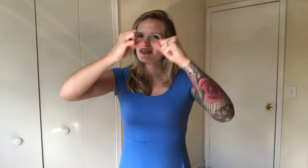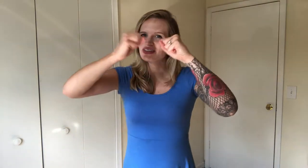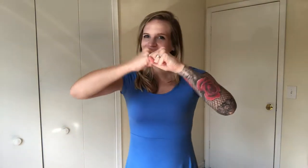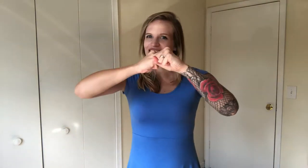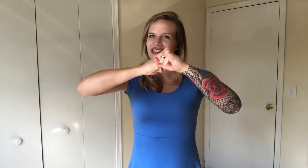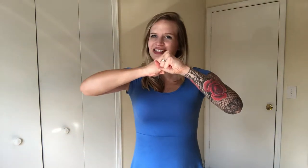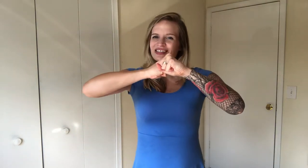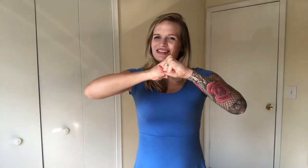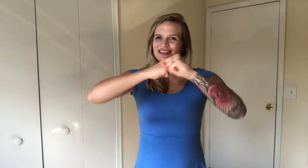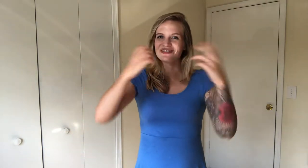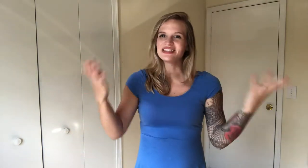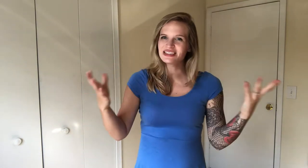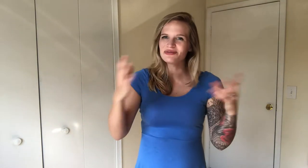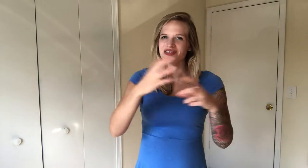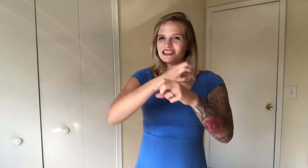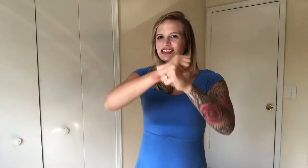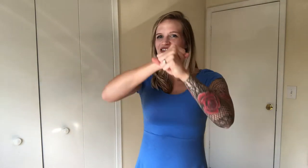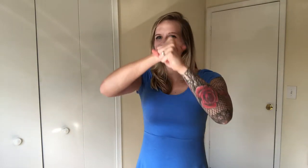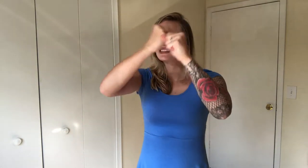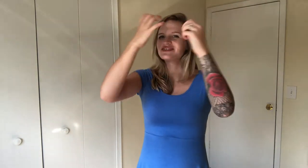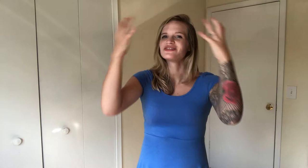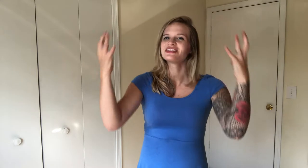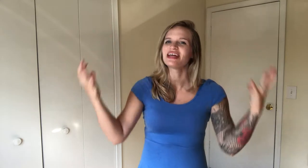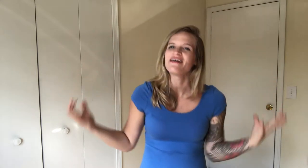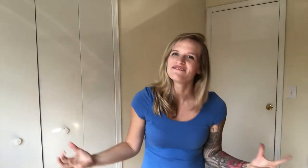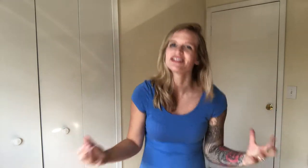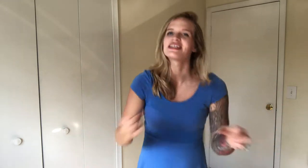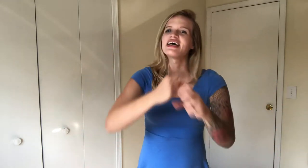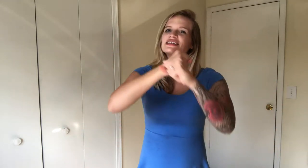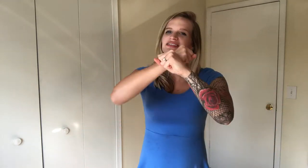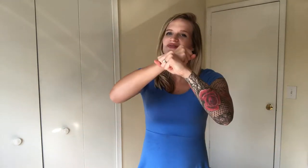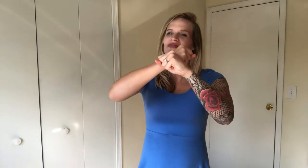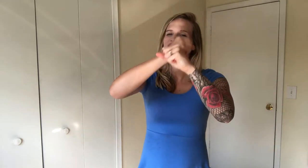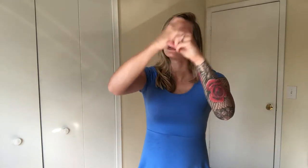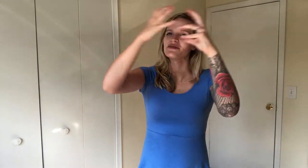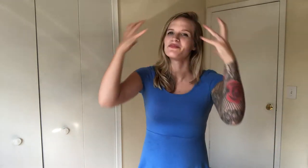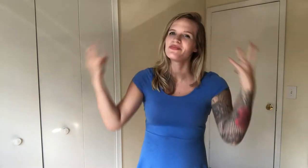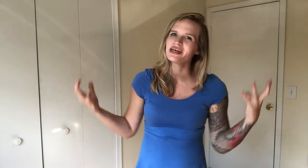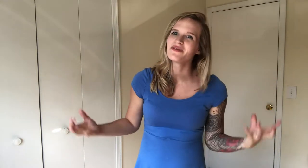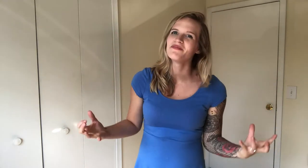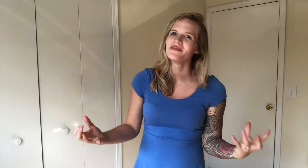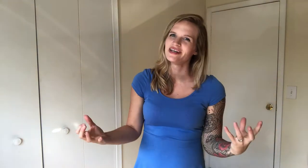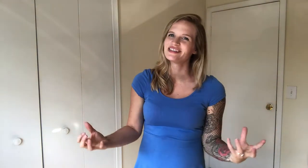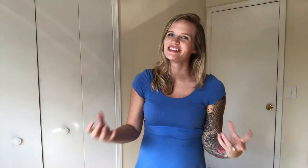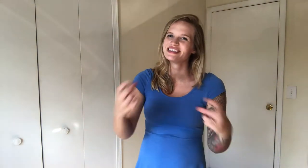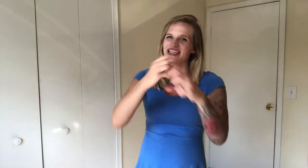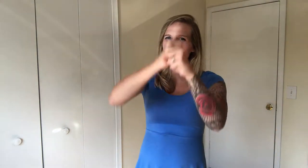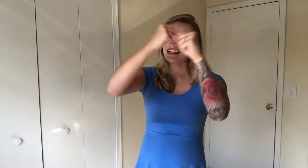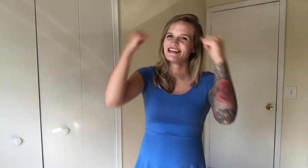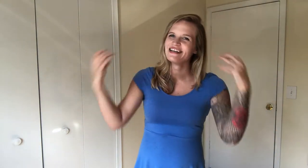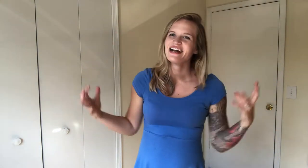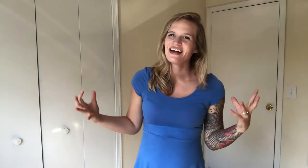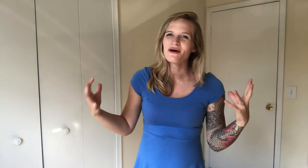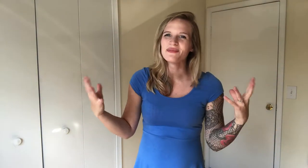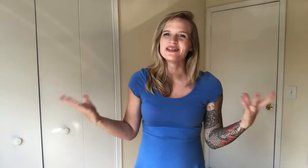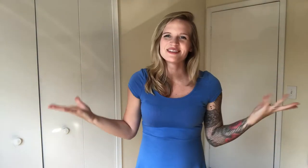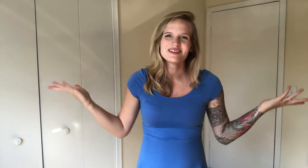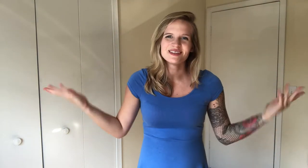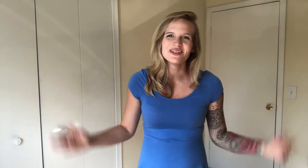just. So desperately. So just really emphasize. With like a big much sign. How much. You